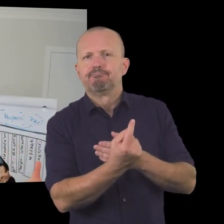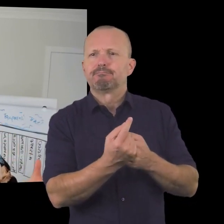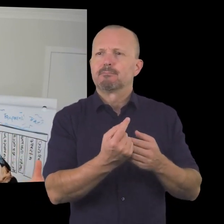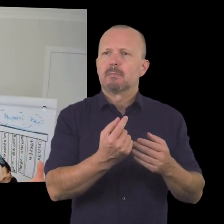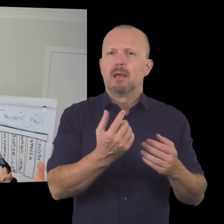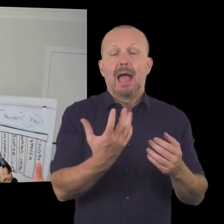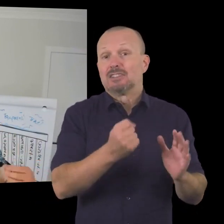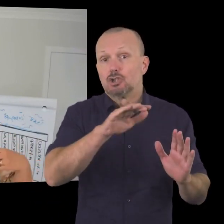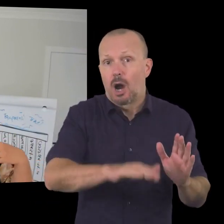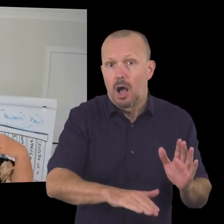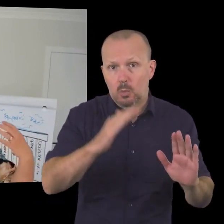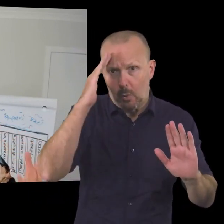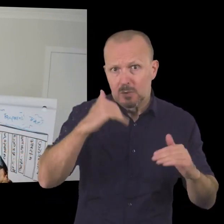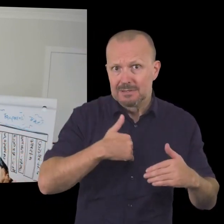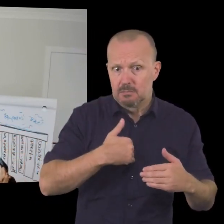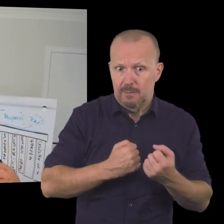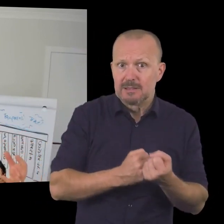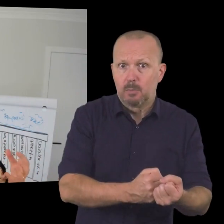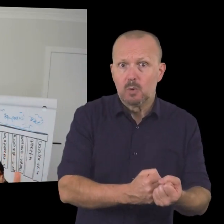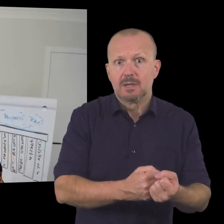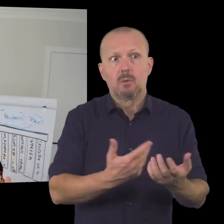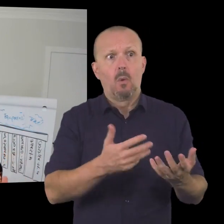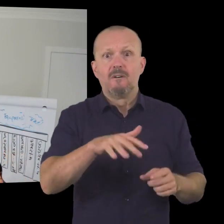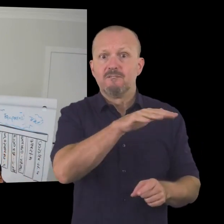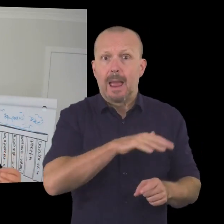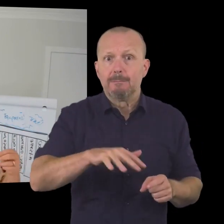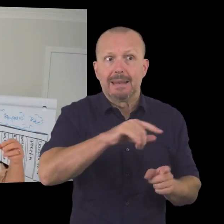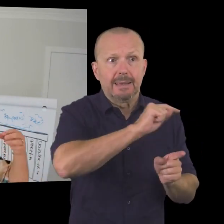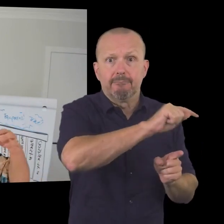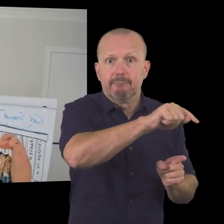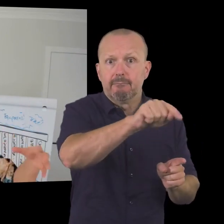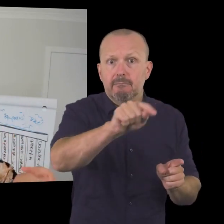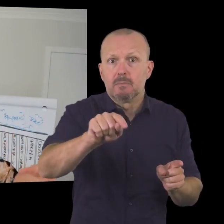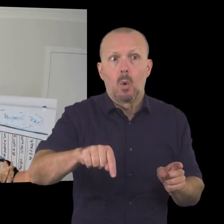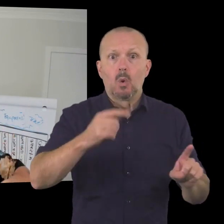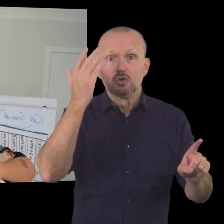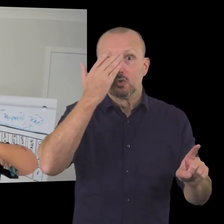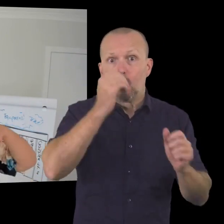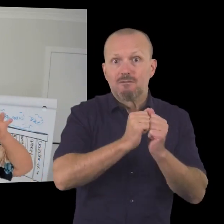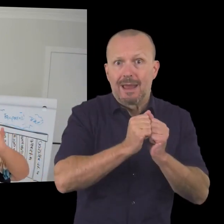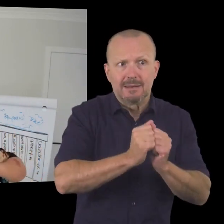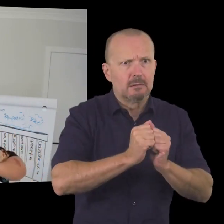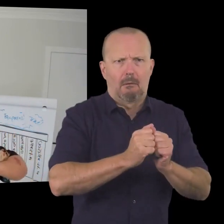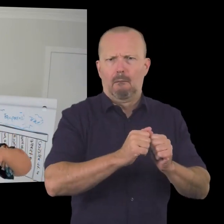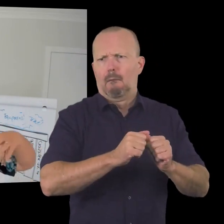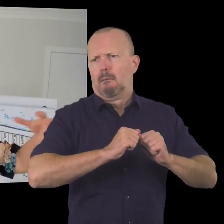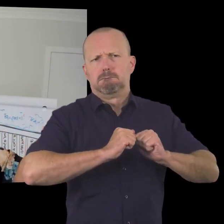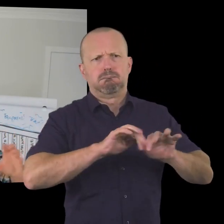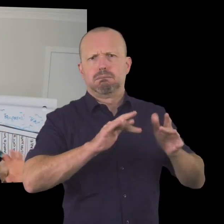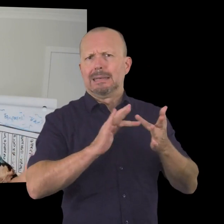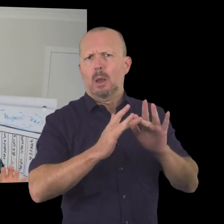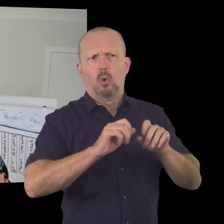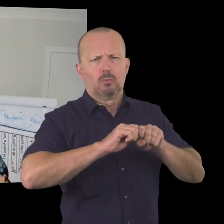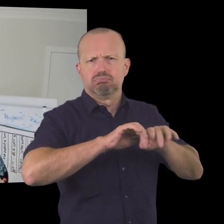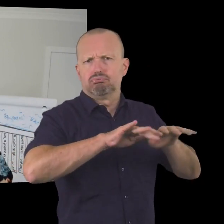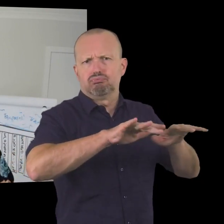experienced um either has a child with autism that they're supporting or as part of wider family or as a school friend or